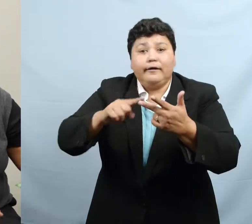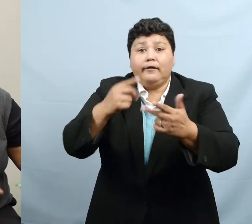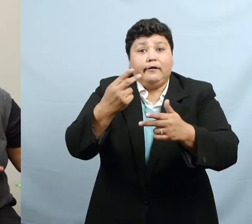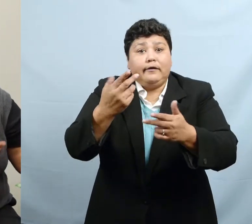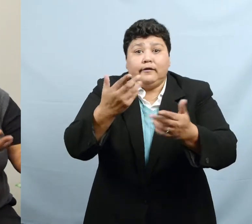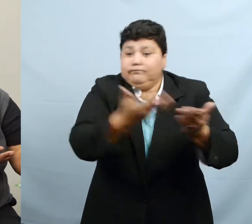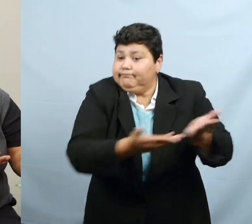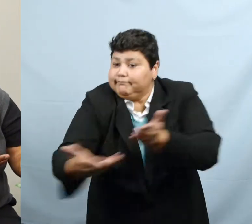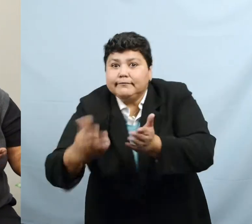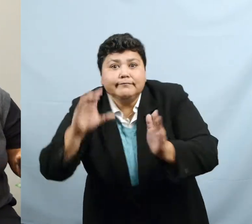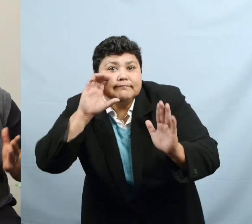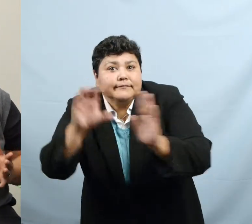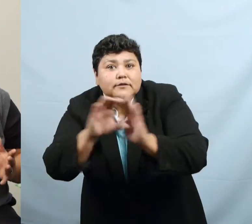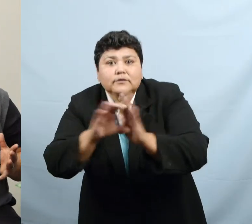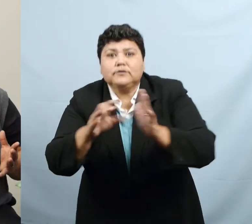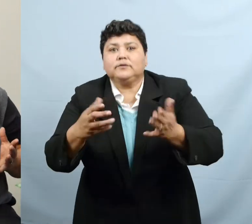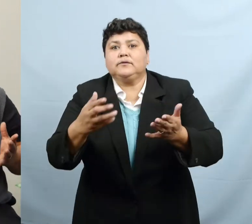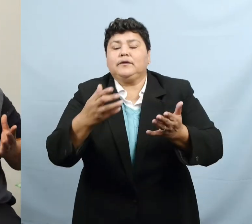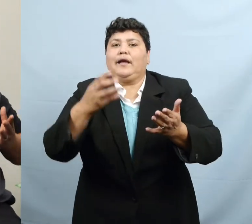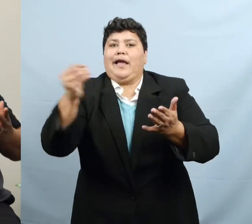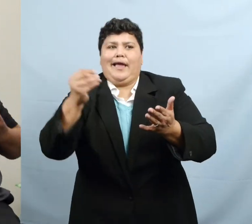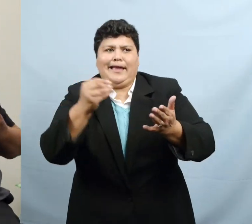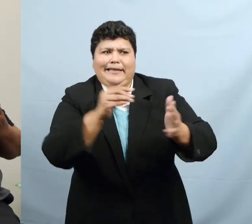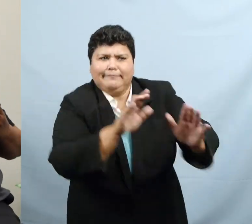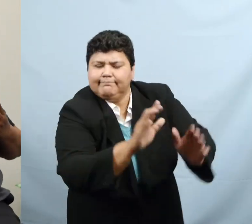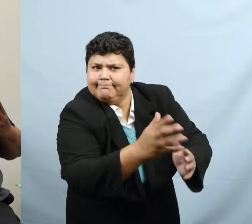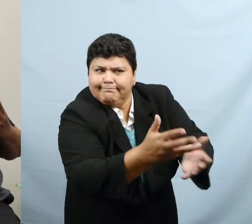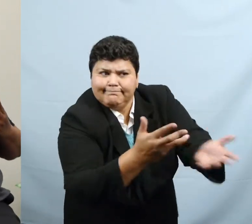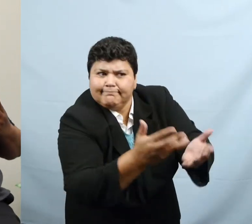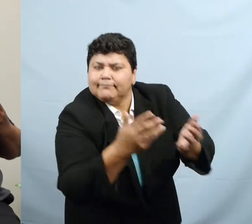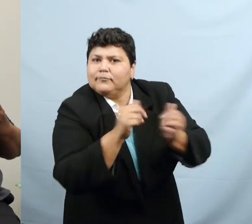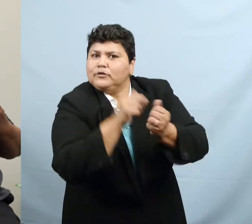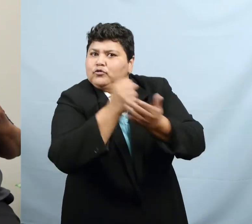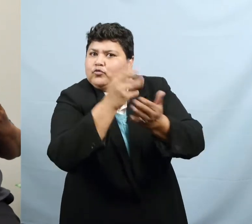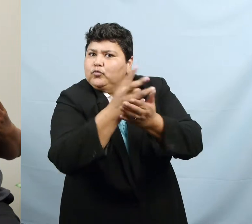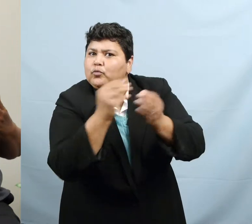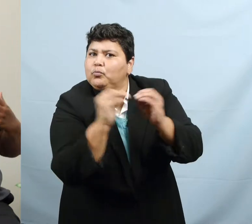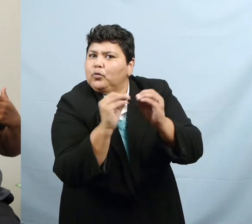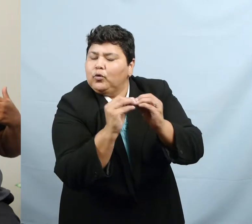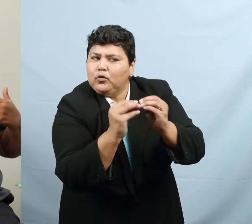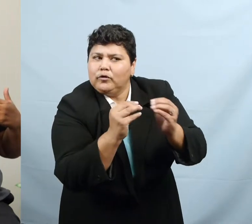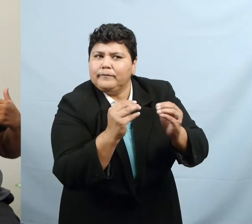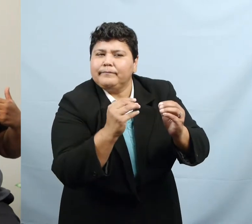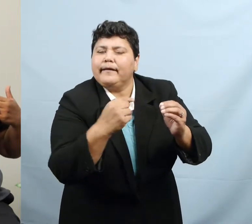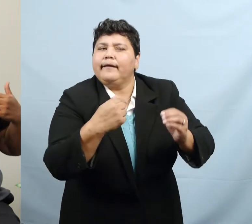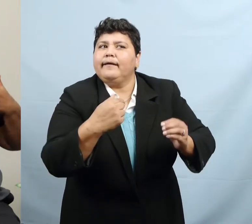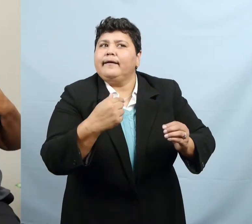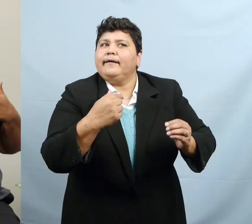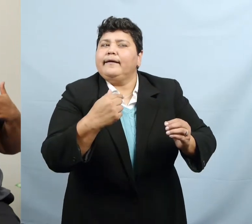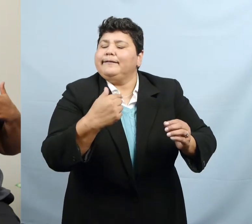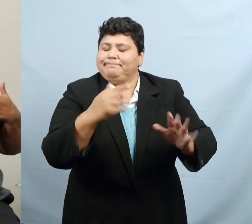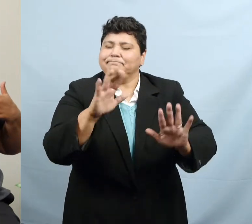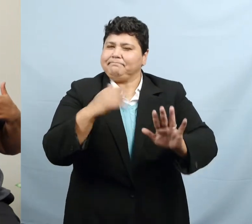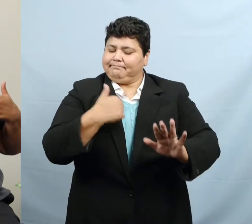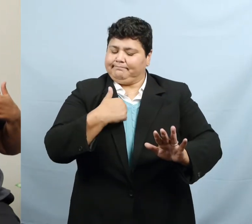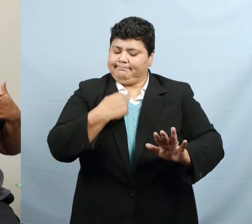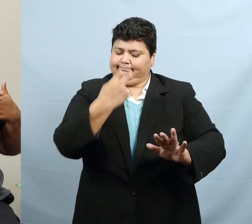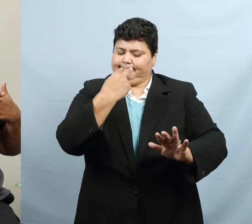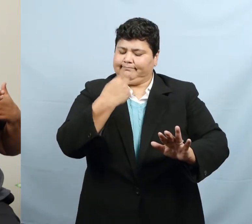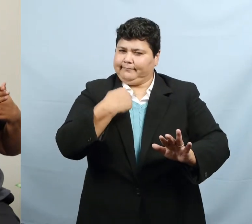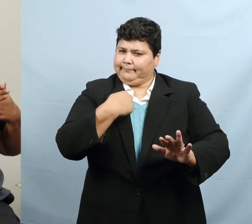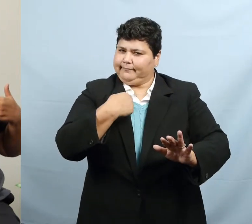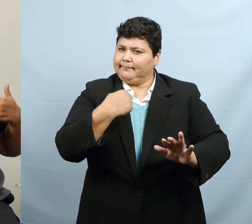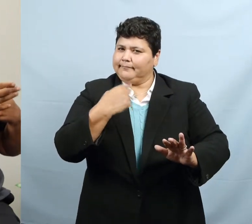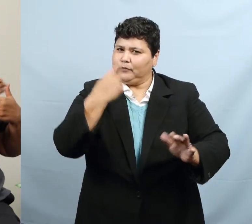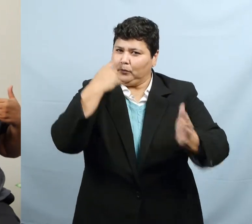working with a social worker to ensure that. And I feel like I stayed a little bit too distant from